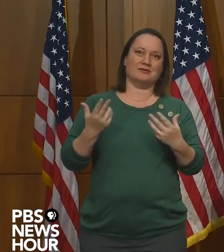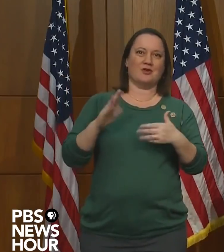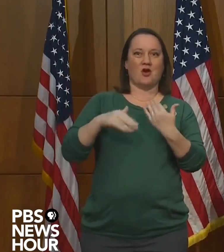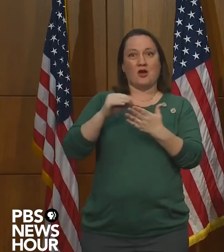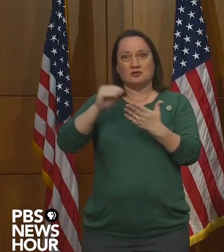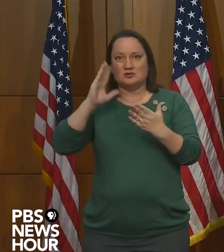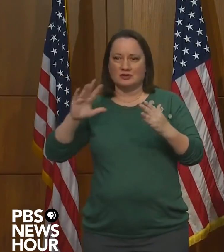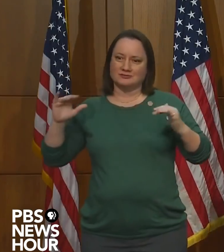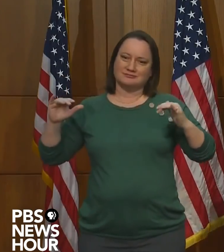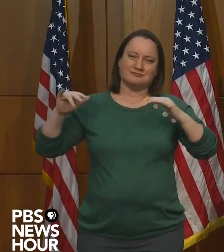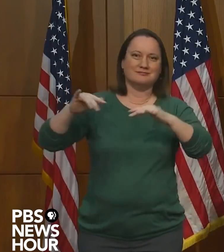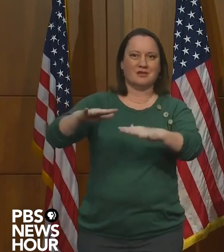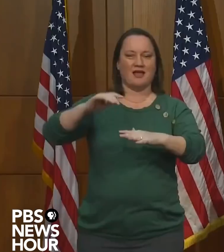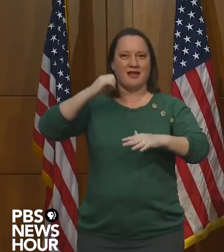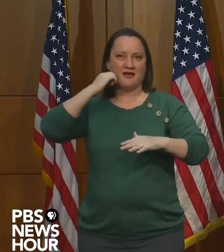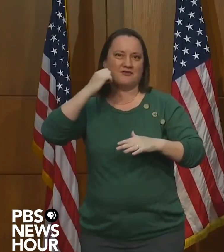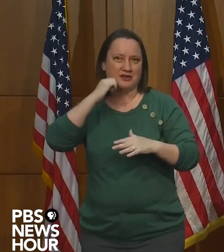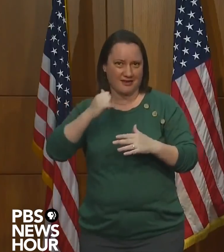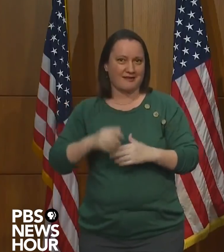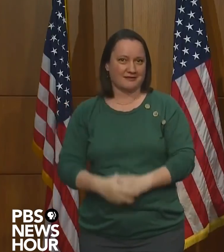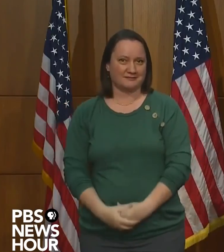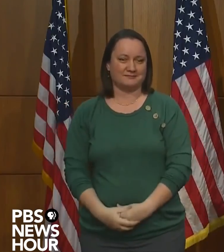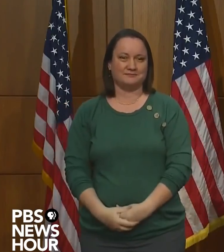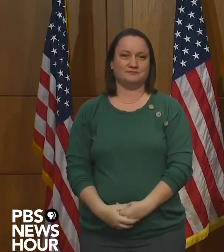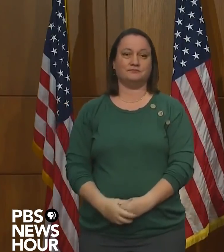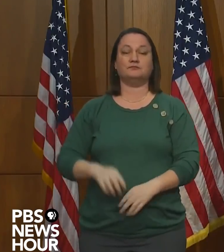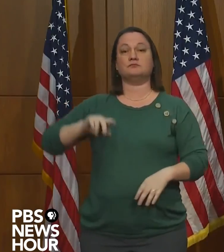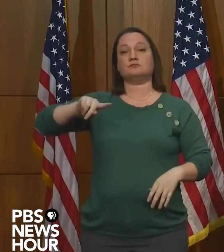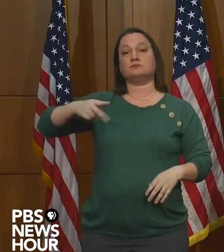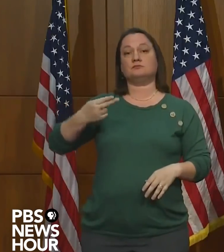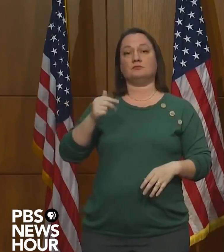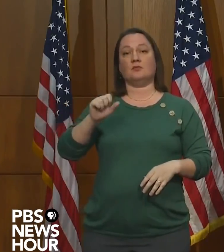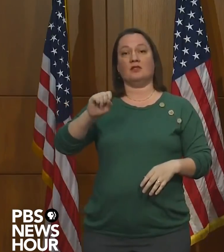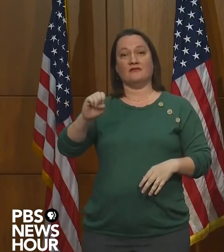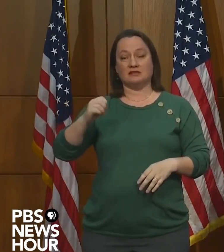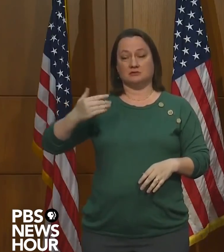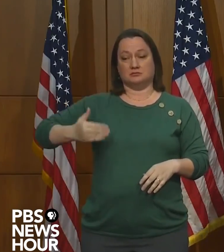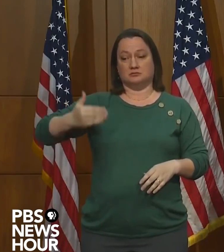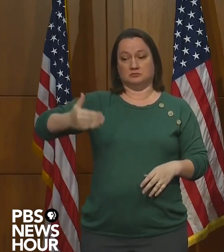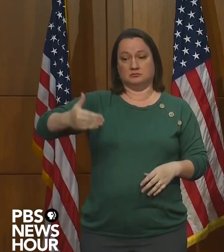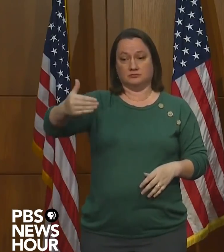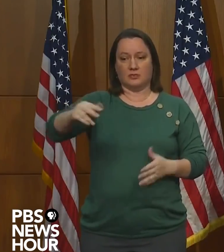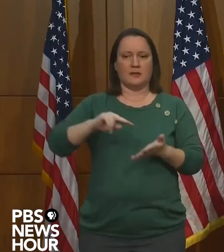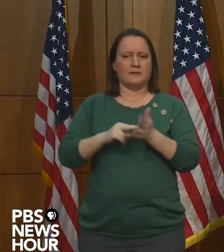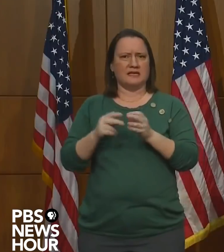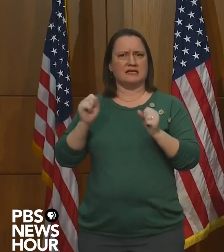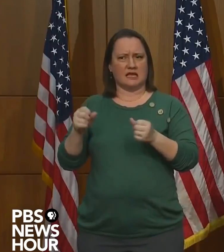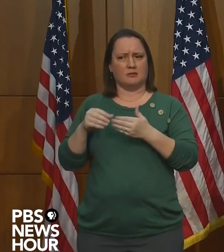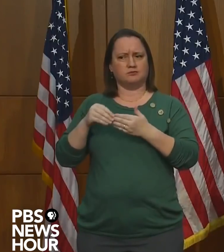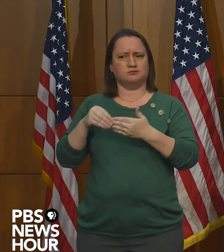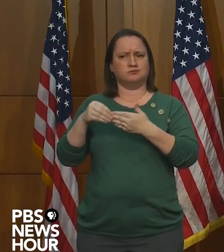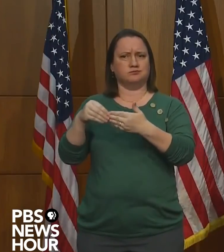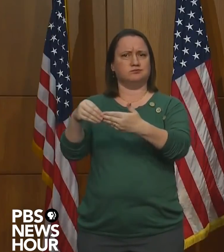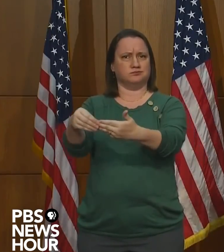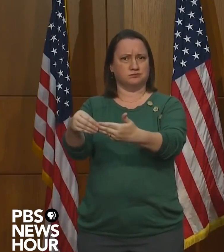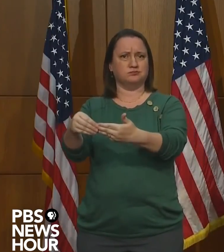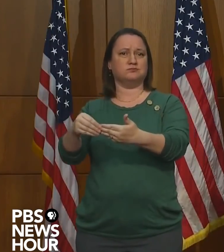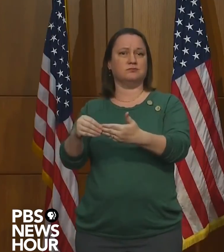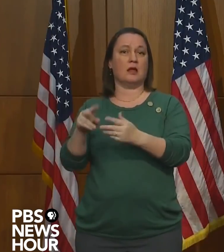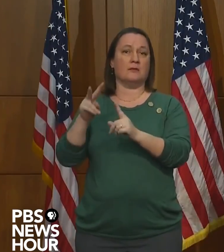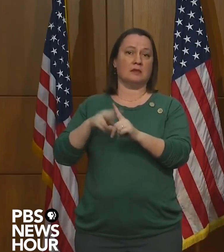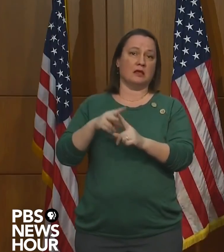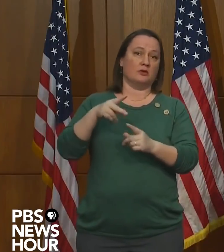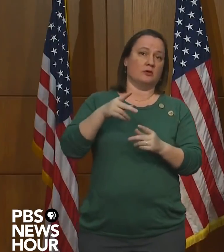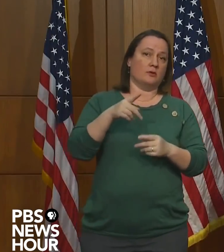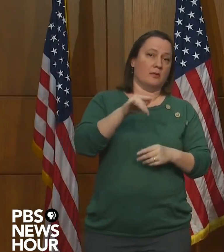all of our students in buildings every day. The phases provide maximum flexibility at any given time and apply to both public and private